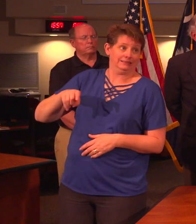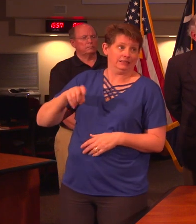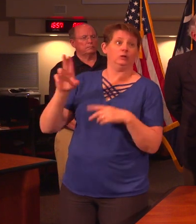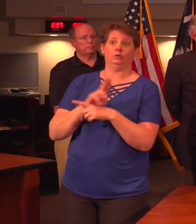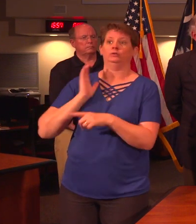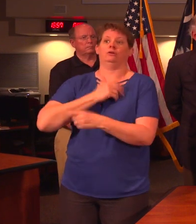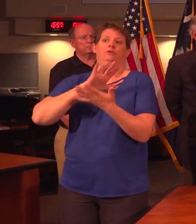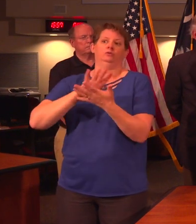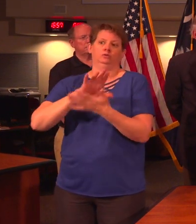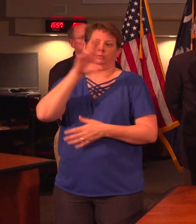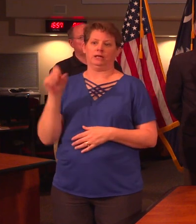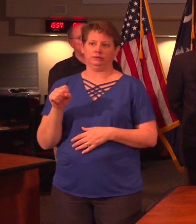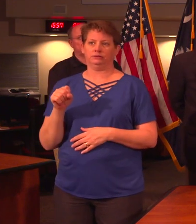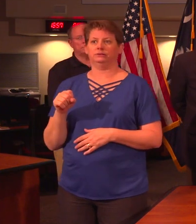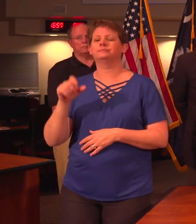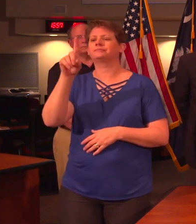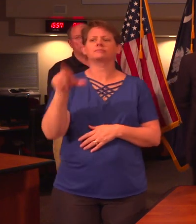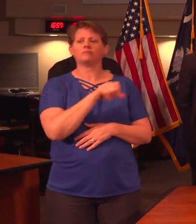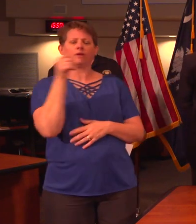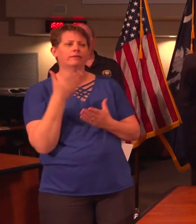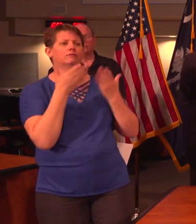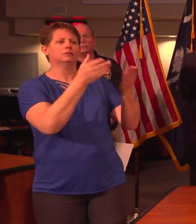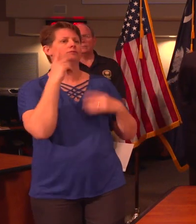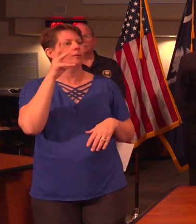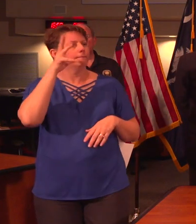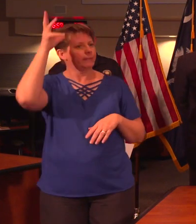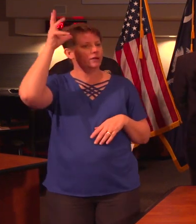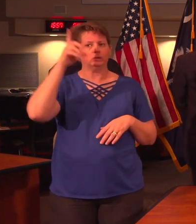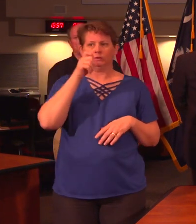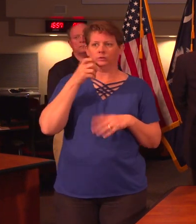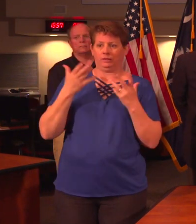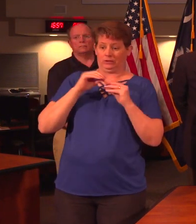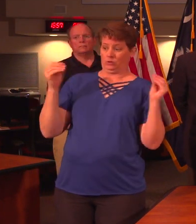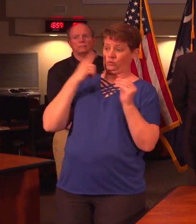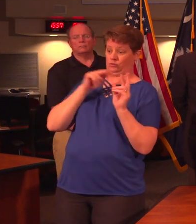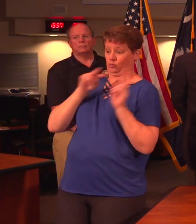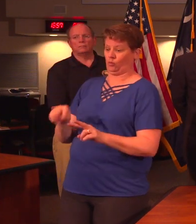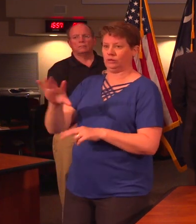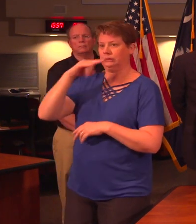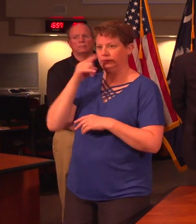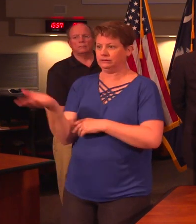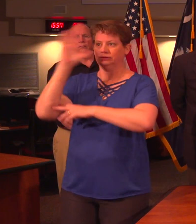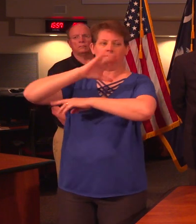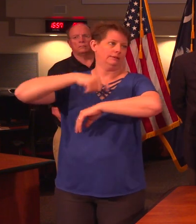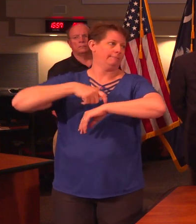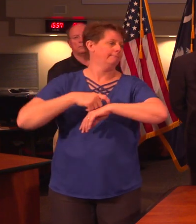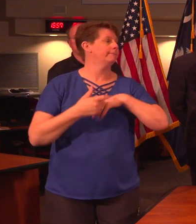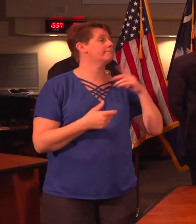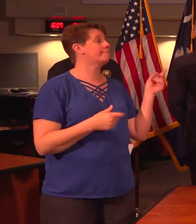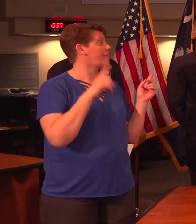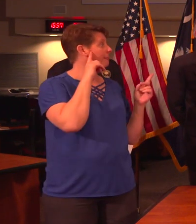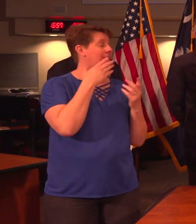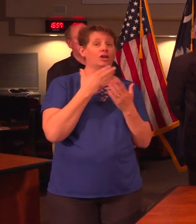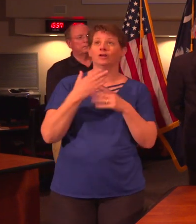using our school buses. And what other recommendations do you have for parents who may not have anyone to watch their kids during the day? think this is really a